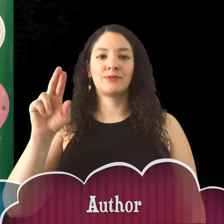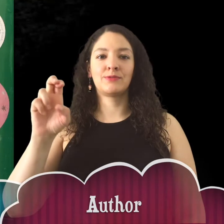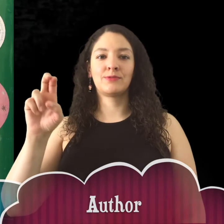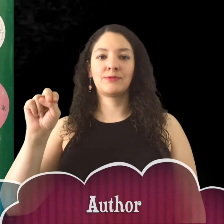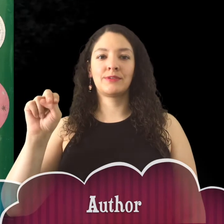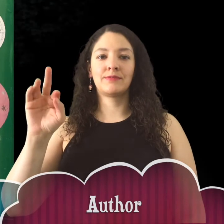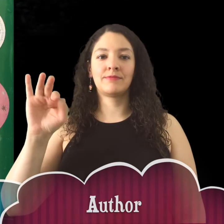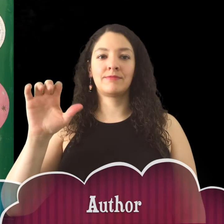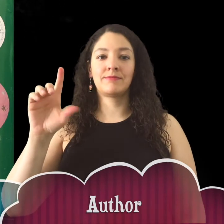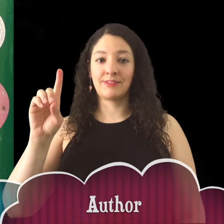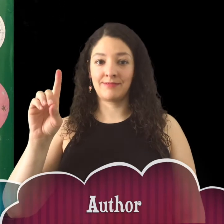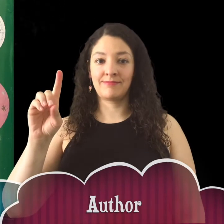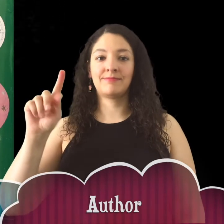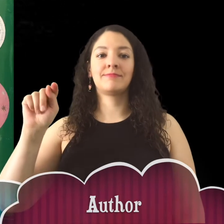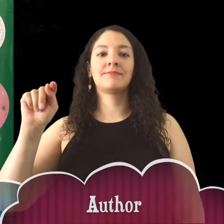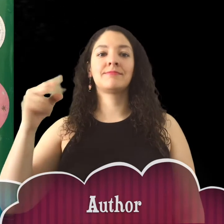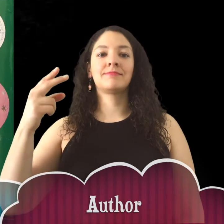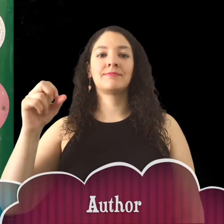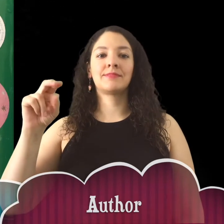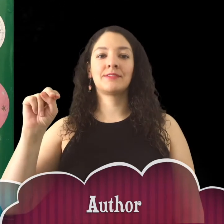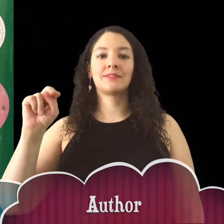Written by Roseanne Greenfield Thong